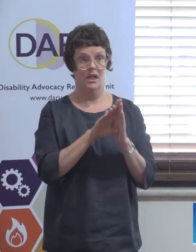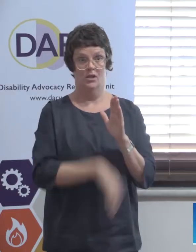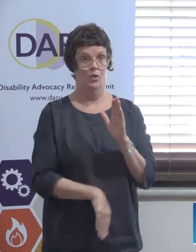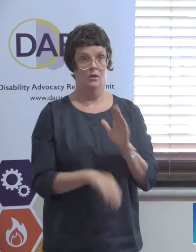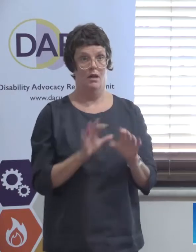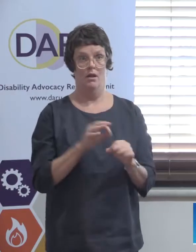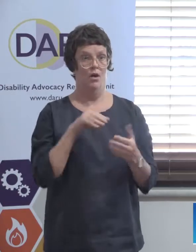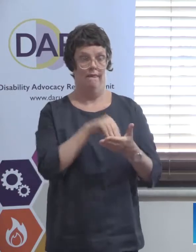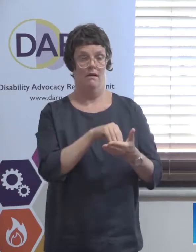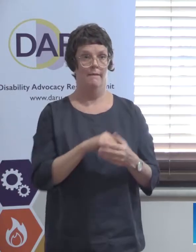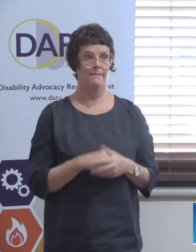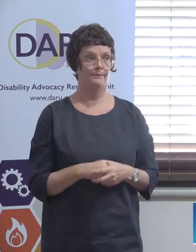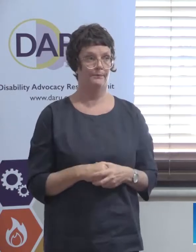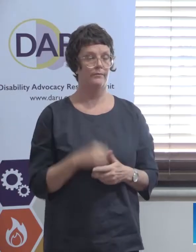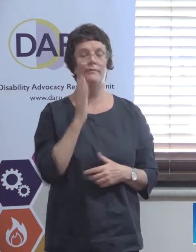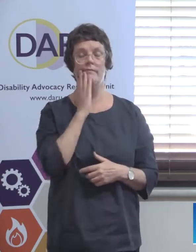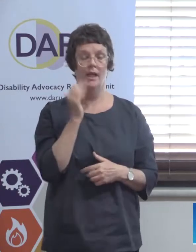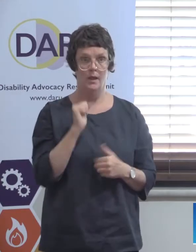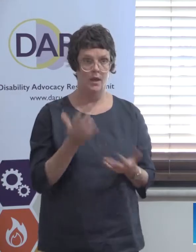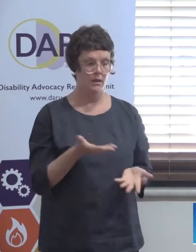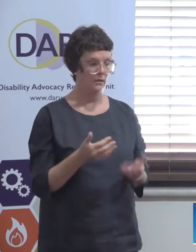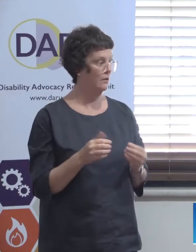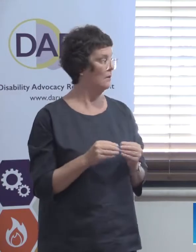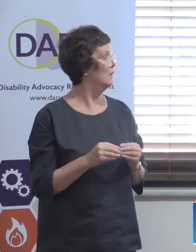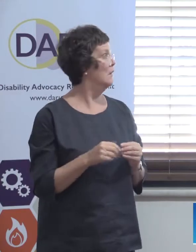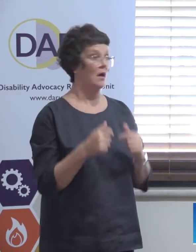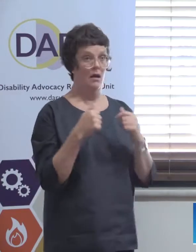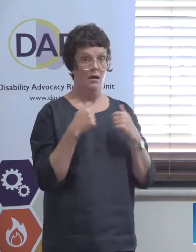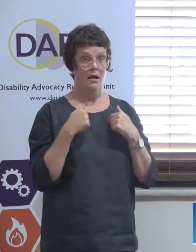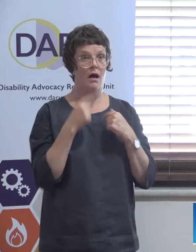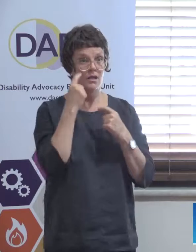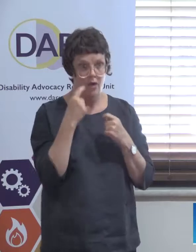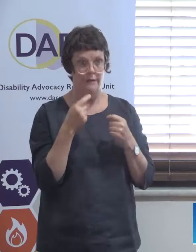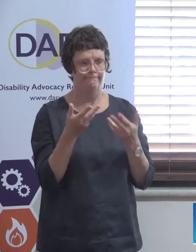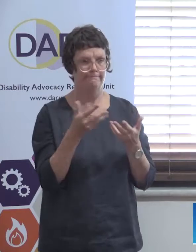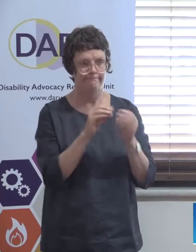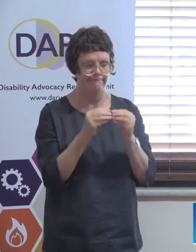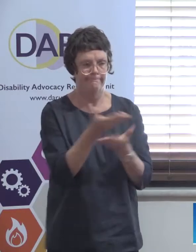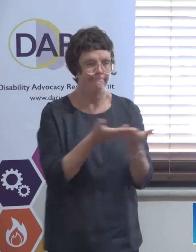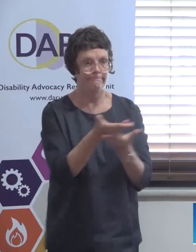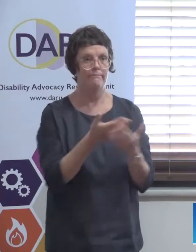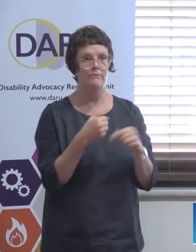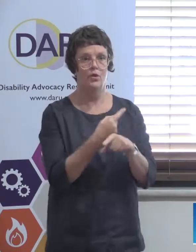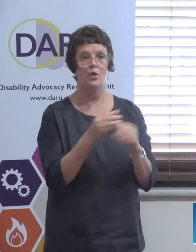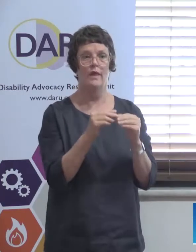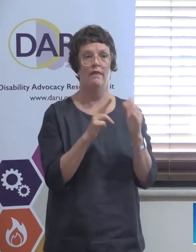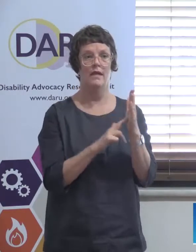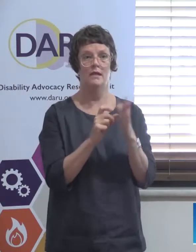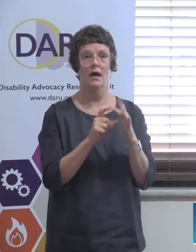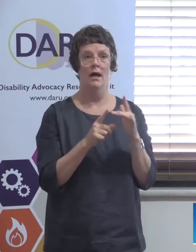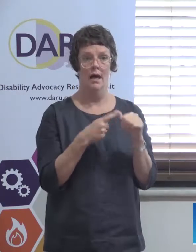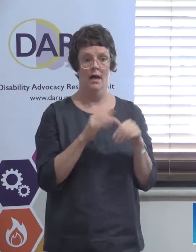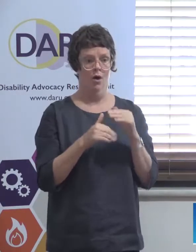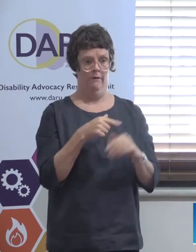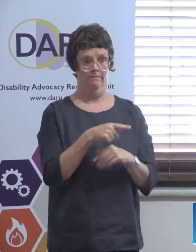Yeah, anyway, it's... So, what I find when I try and discuss this stuff with the NDIA, the senior people in the NDIA, they